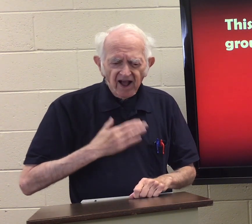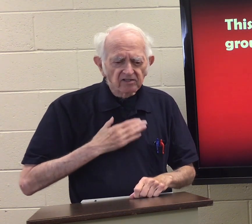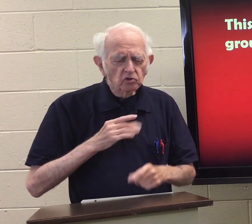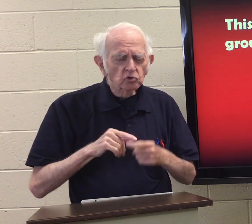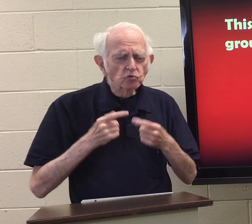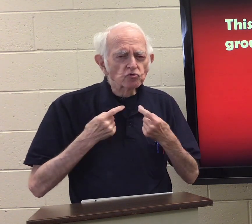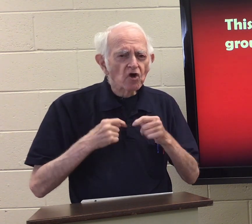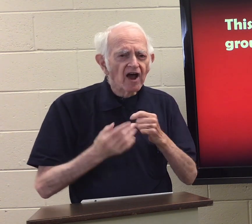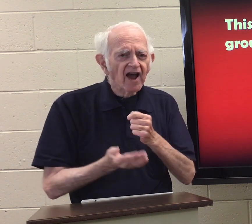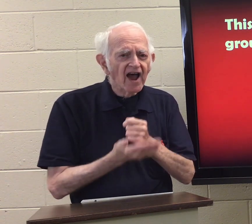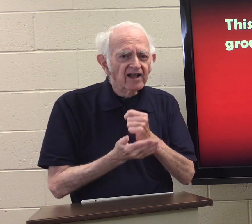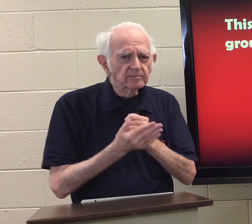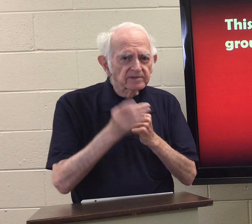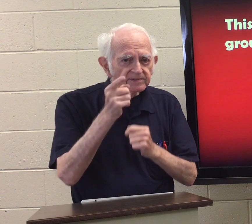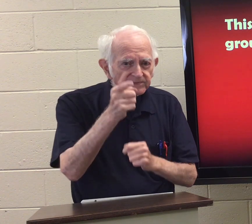And I'm glad to try to help you.